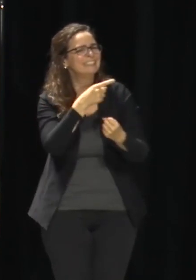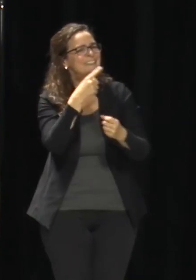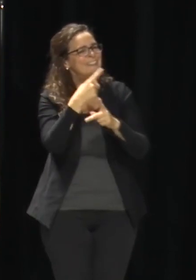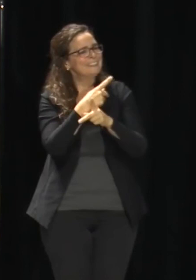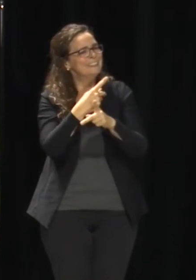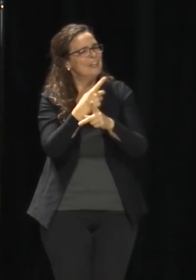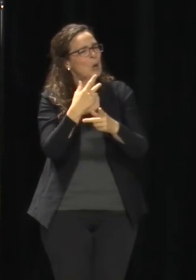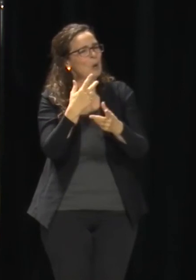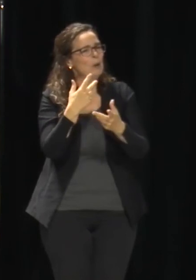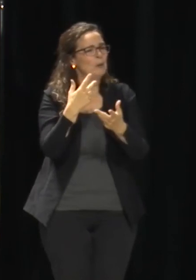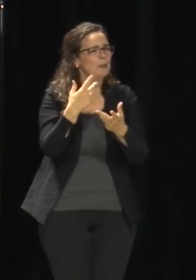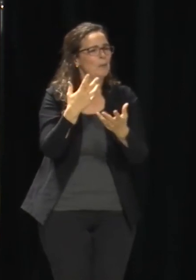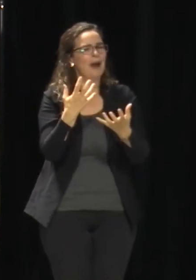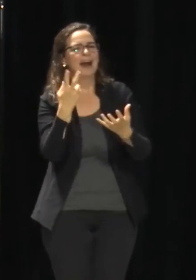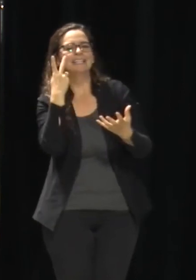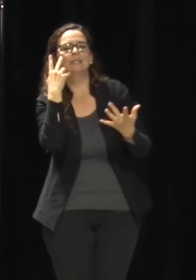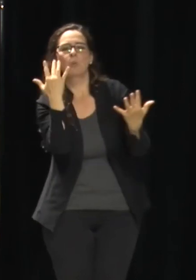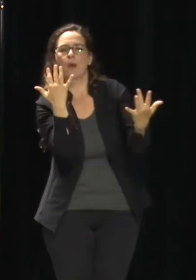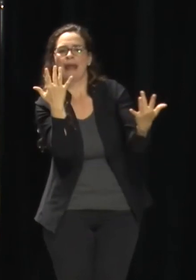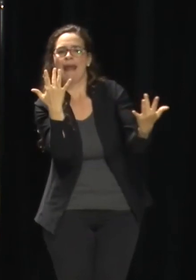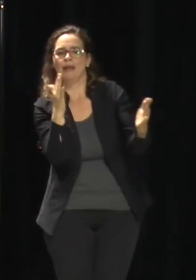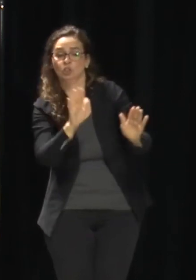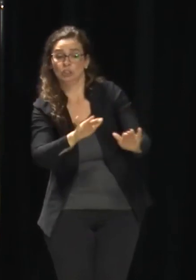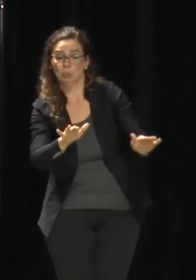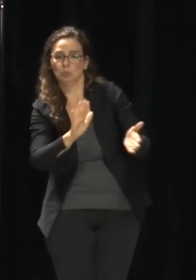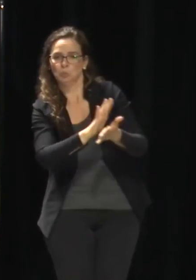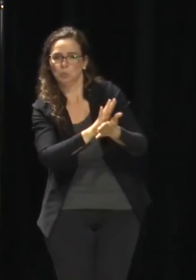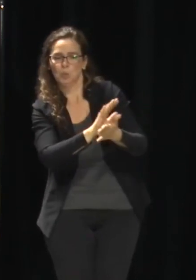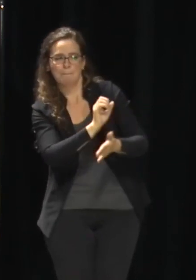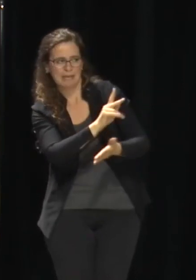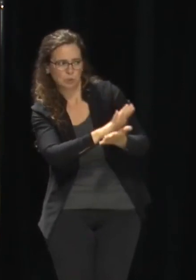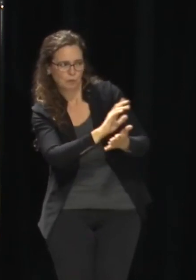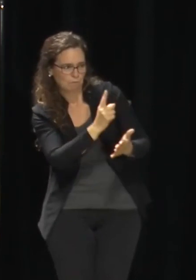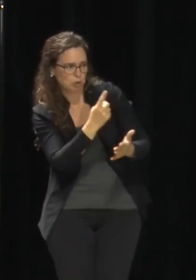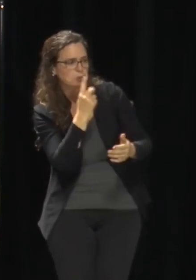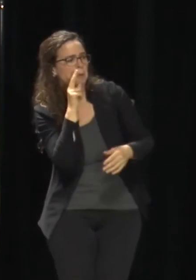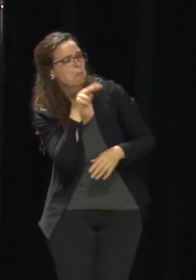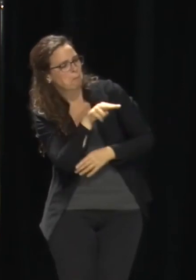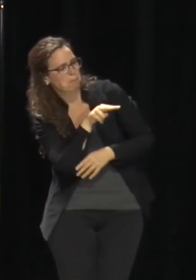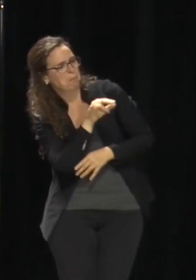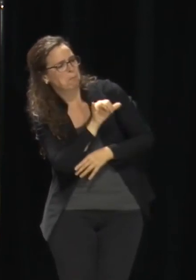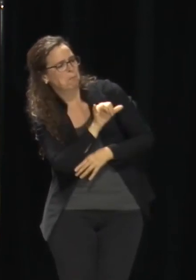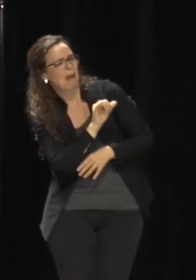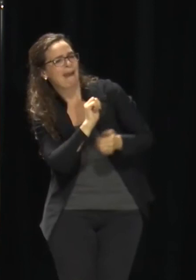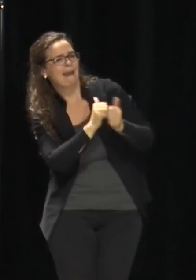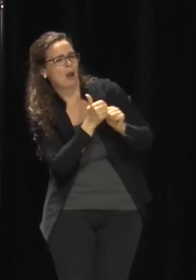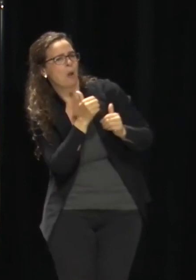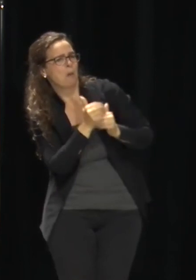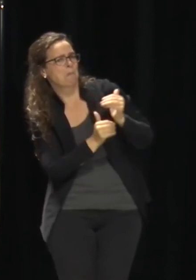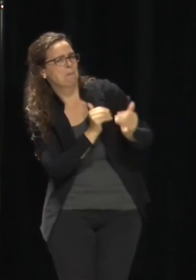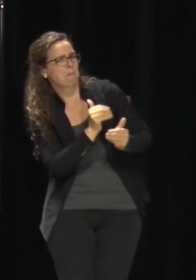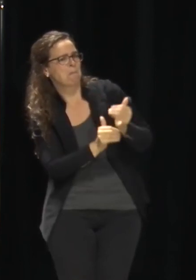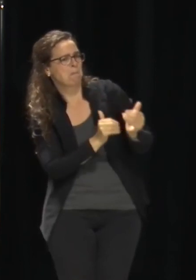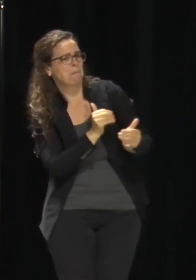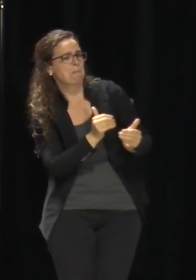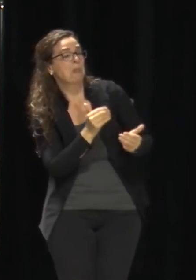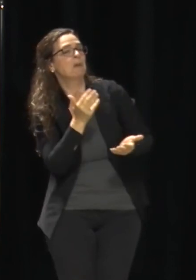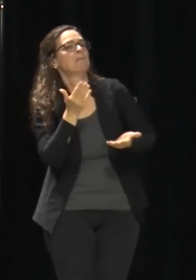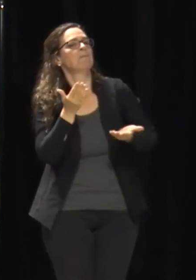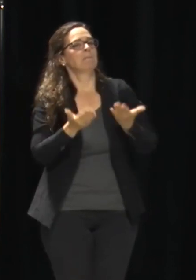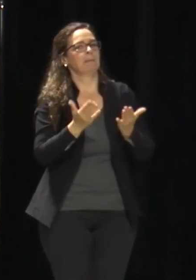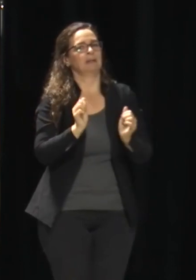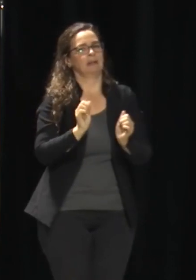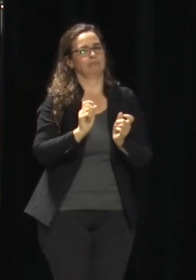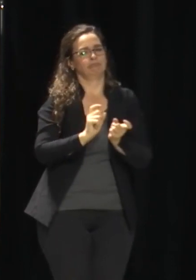if there's true upticks or clusters that happen from schools. Does it surprise you that today there were six school aged